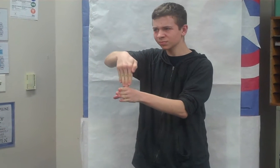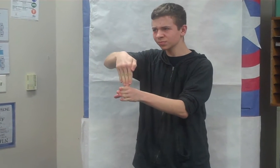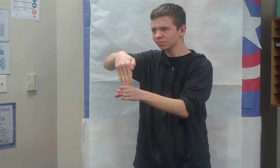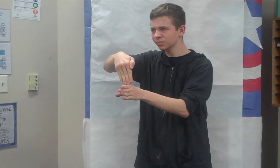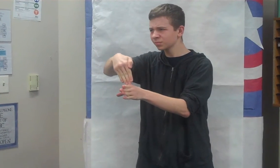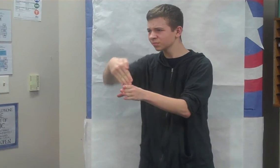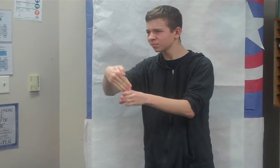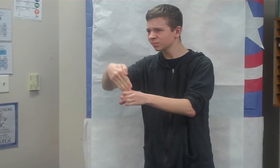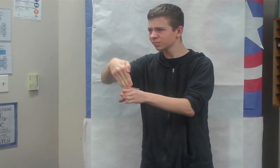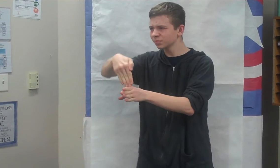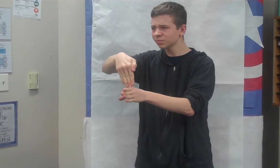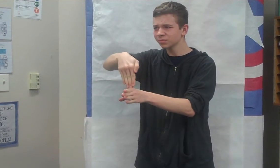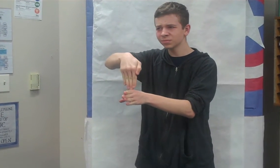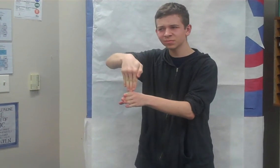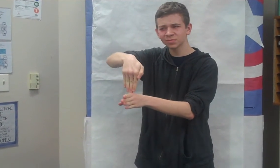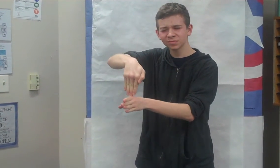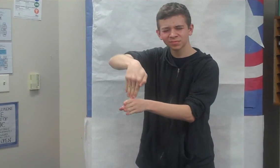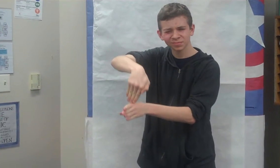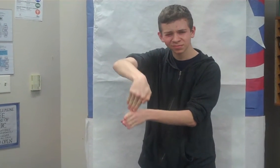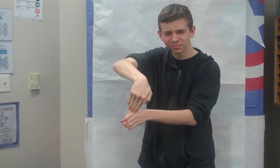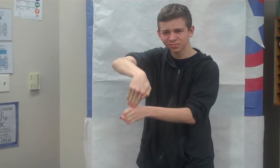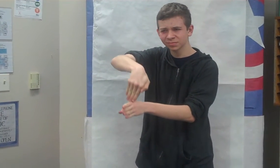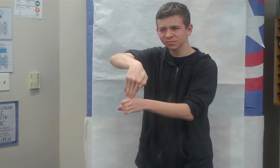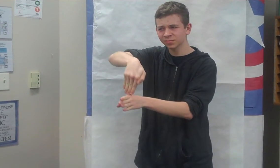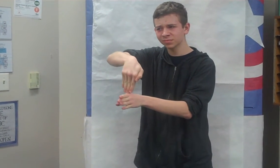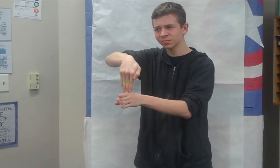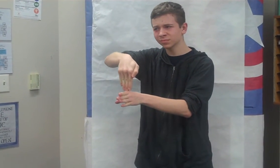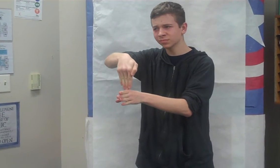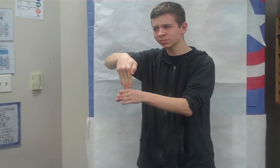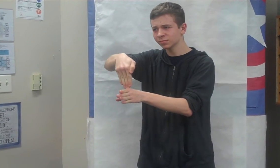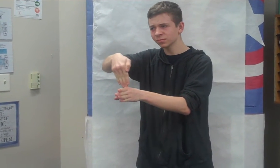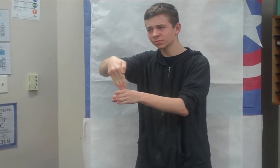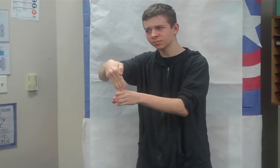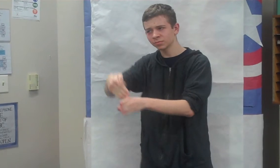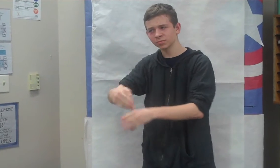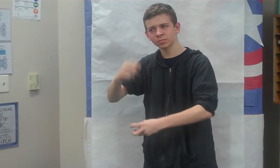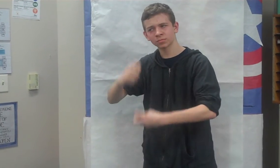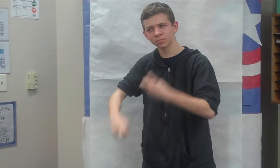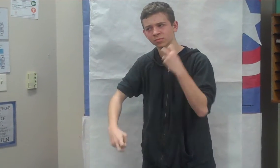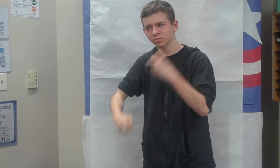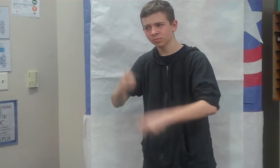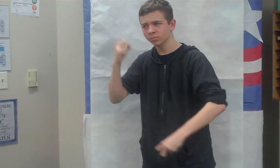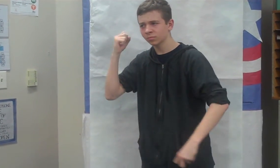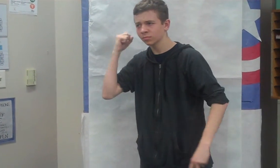man and God